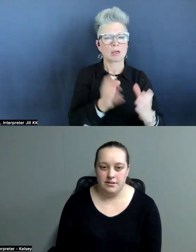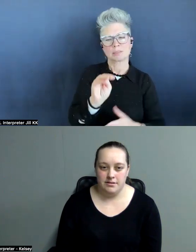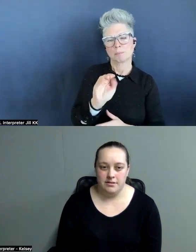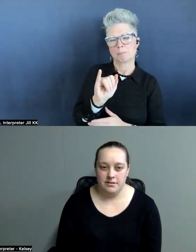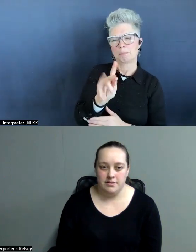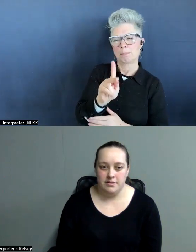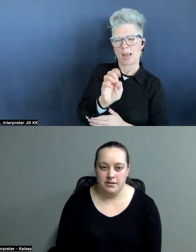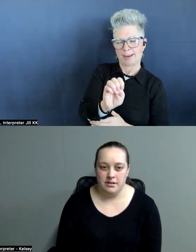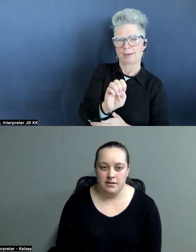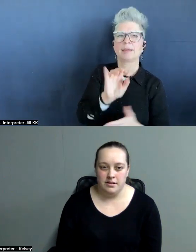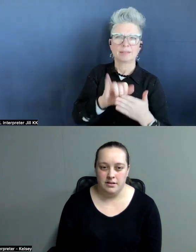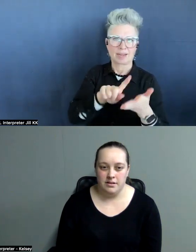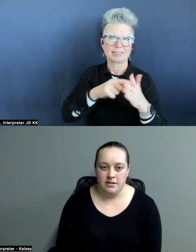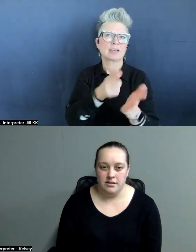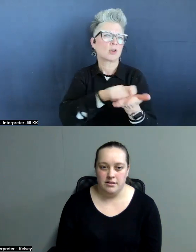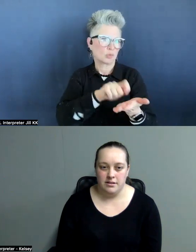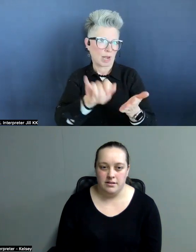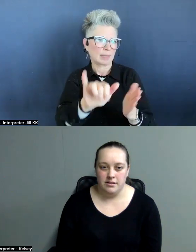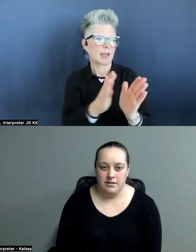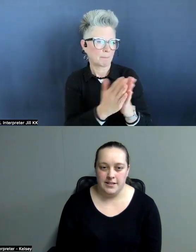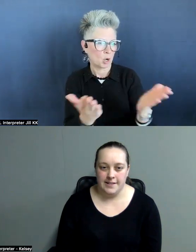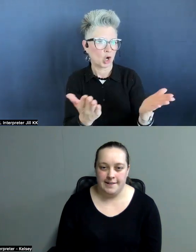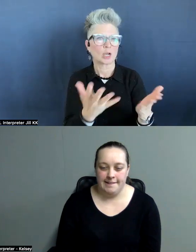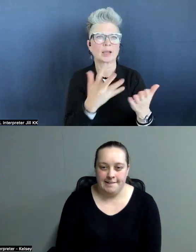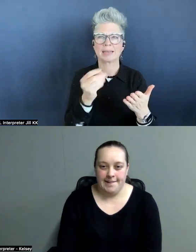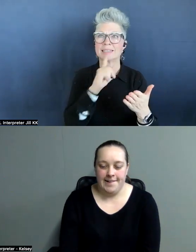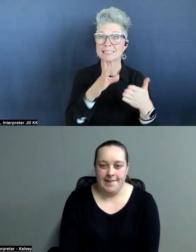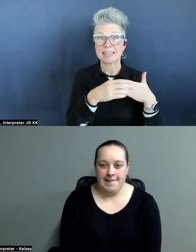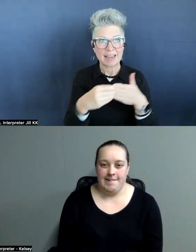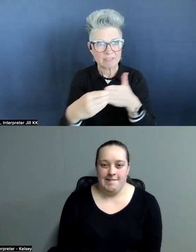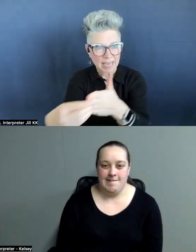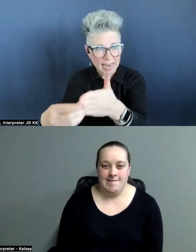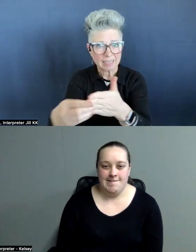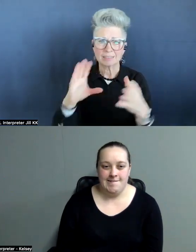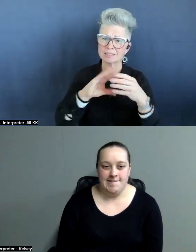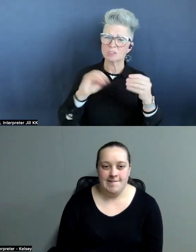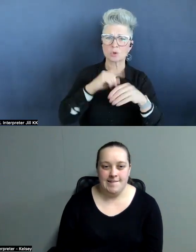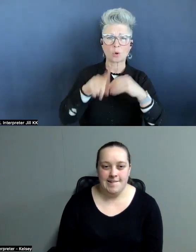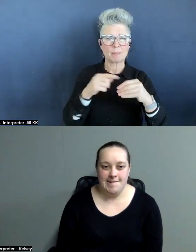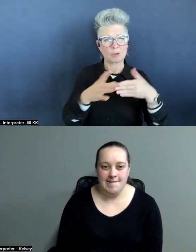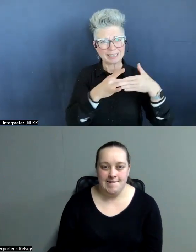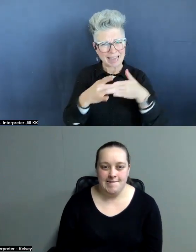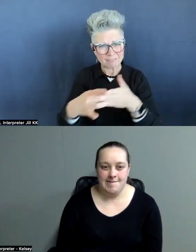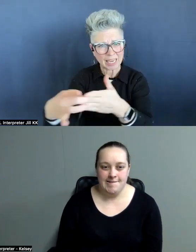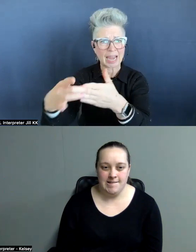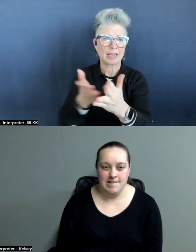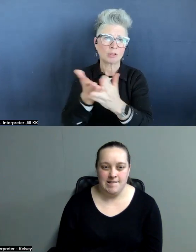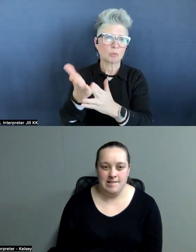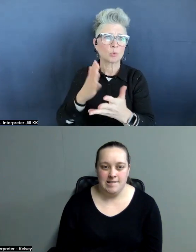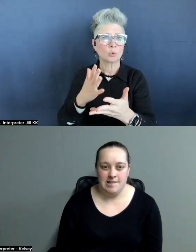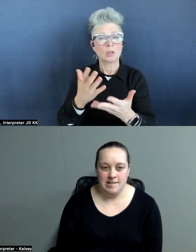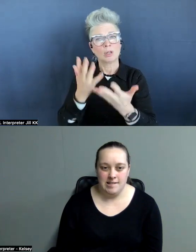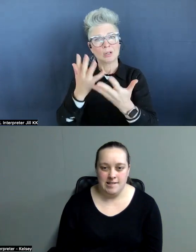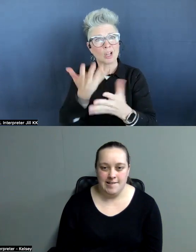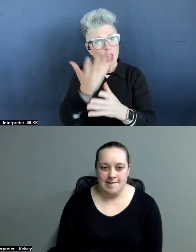writing that book. And, you know, it's navigating. It's a story about navigating loss and navigating grief to